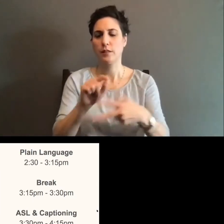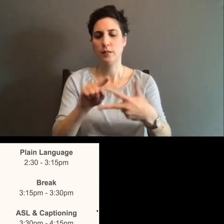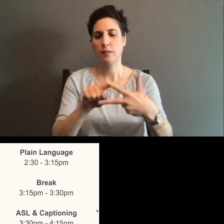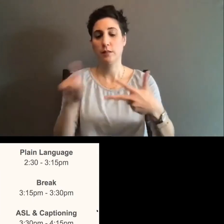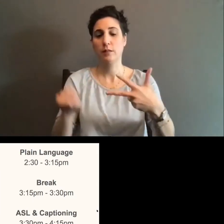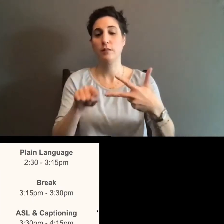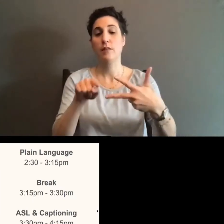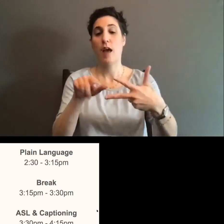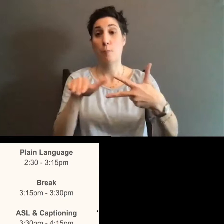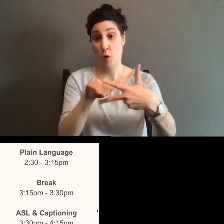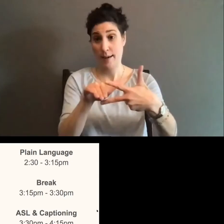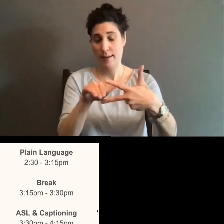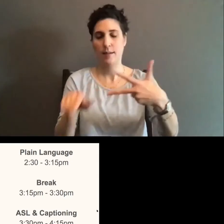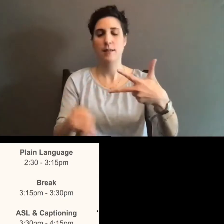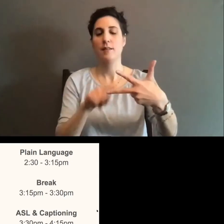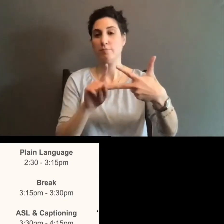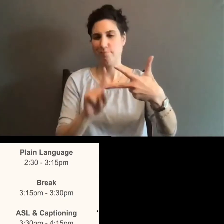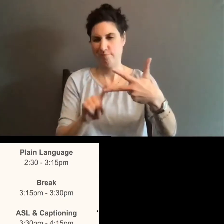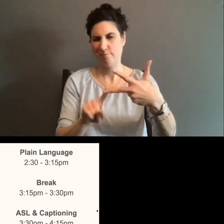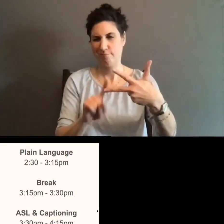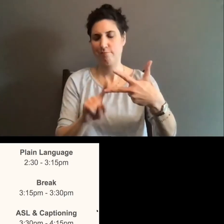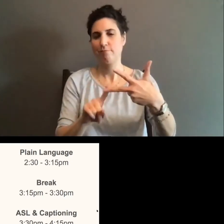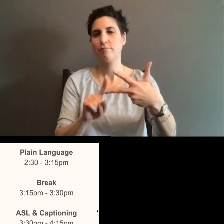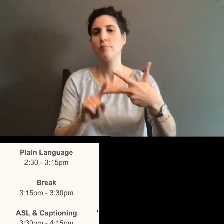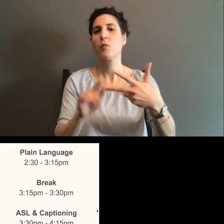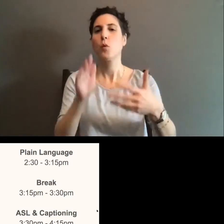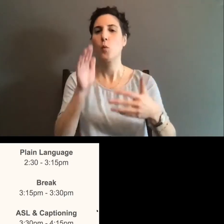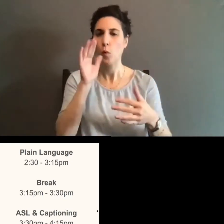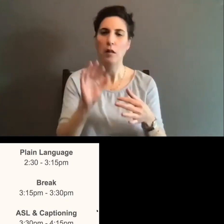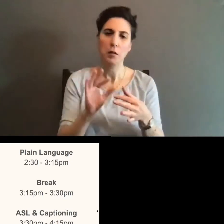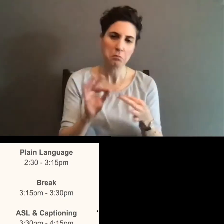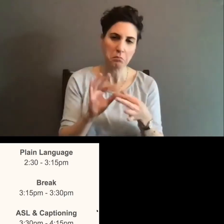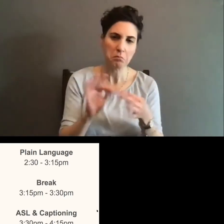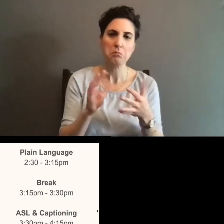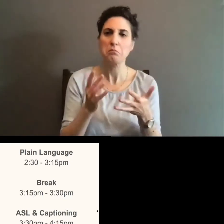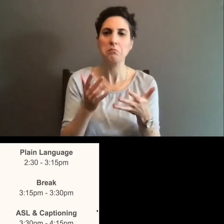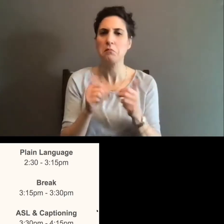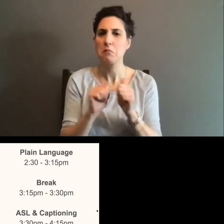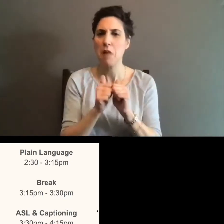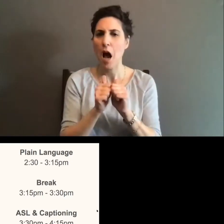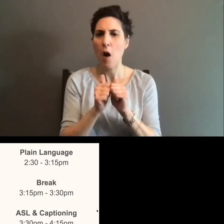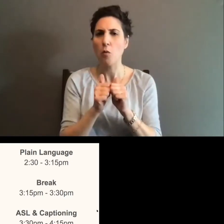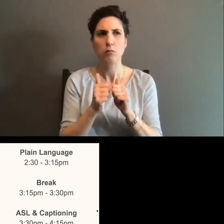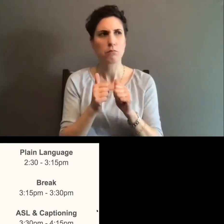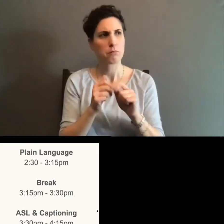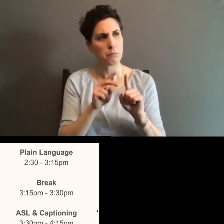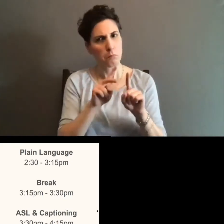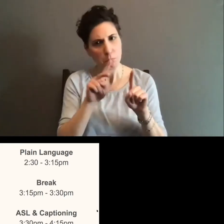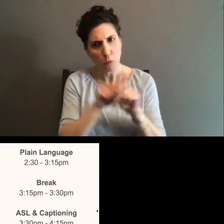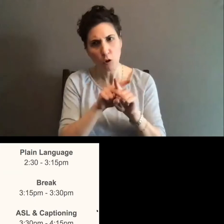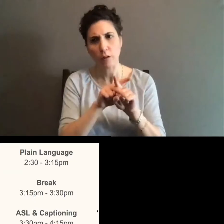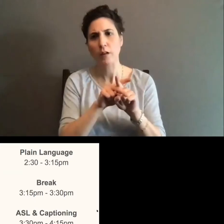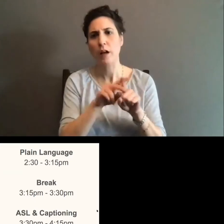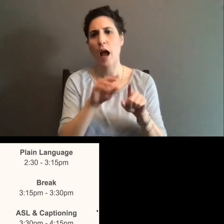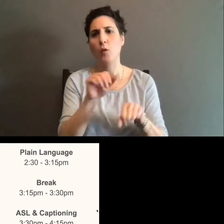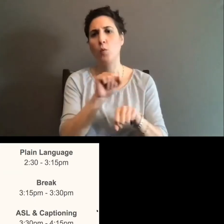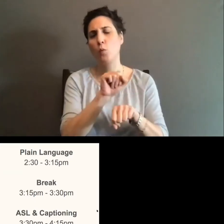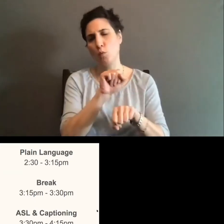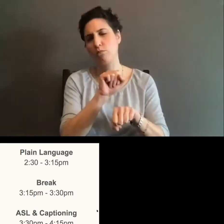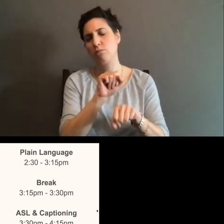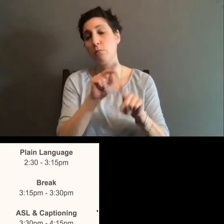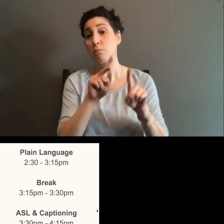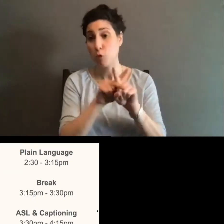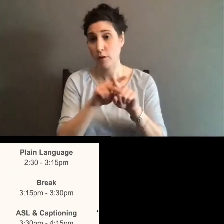second break. And then our last section, we'll be talking about how you go about booking and working, booking